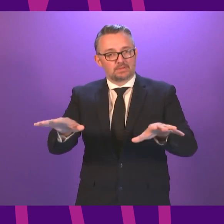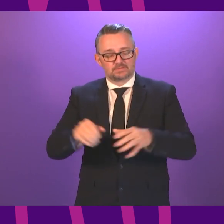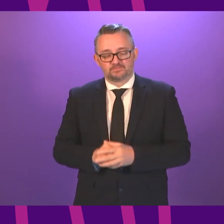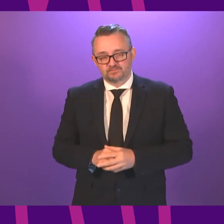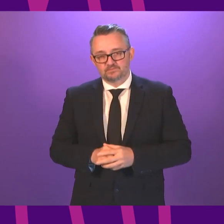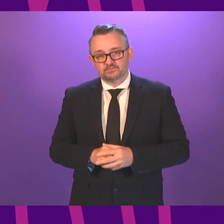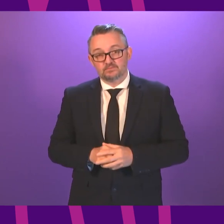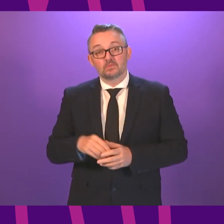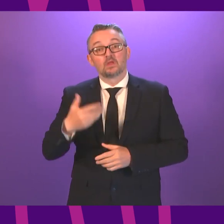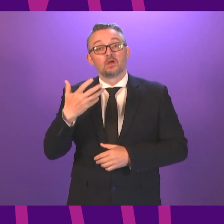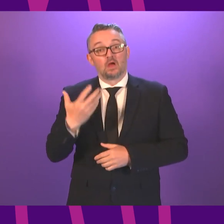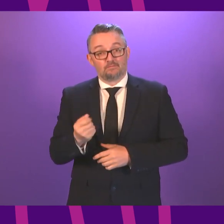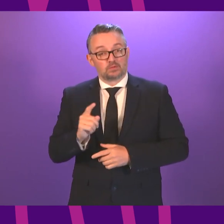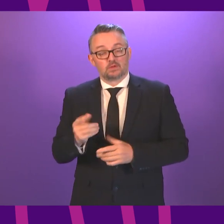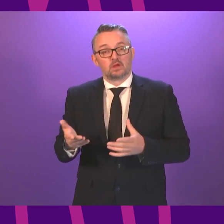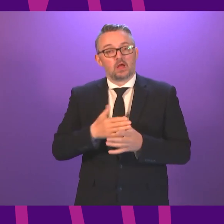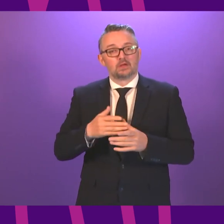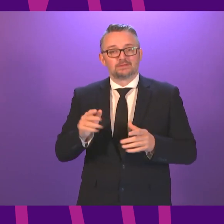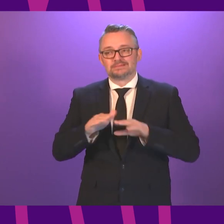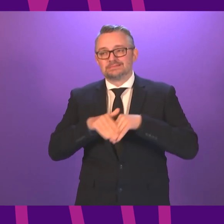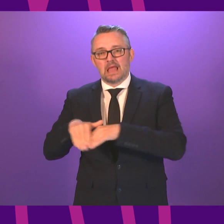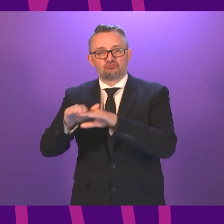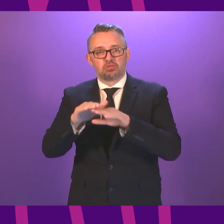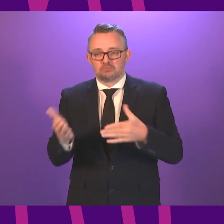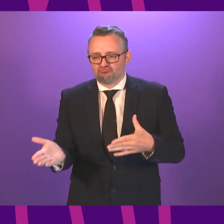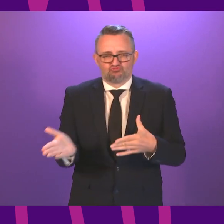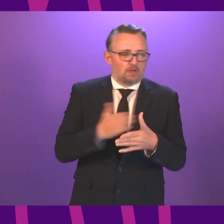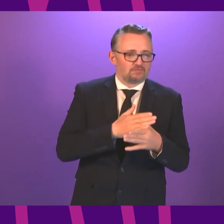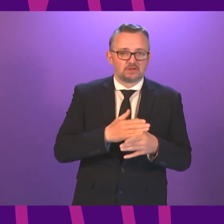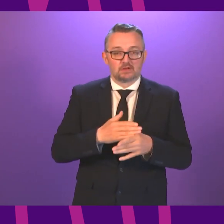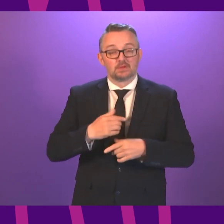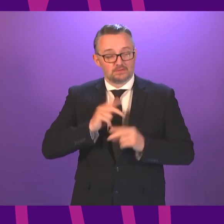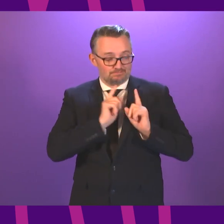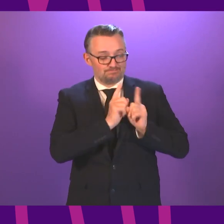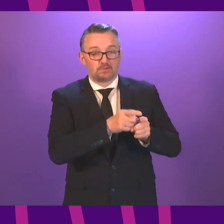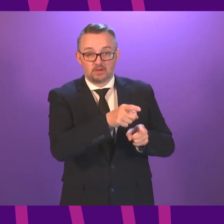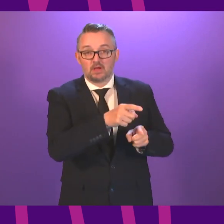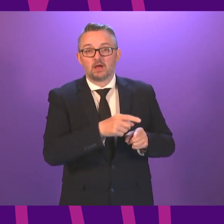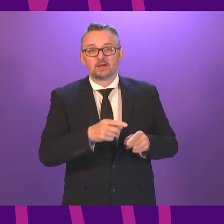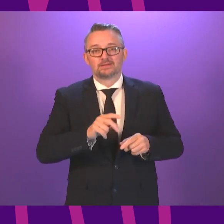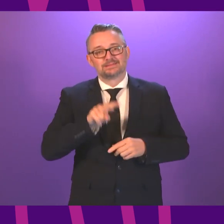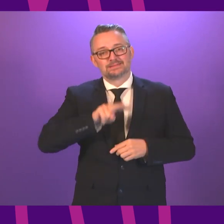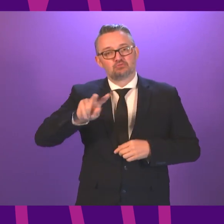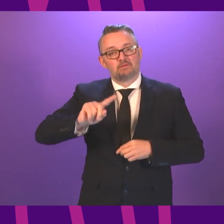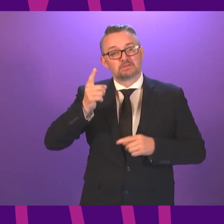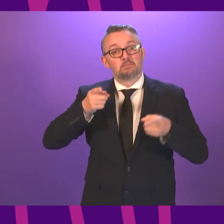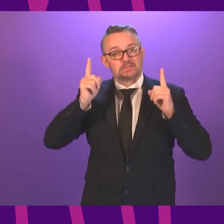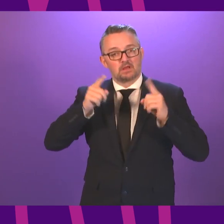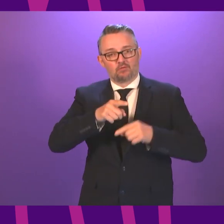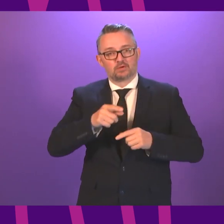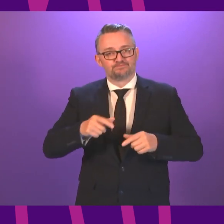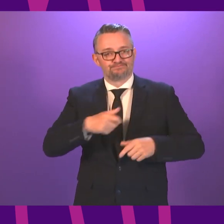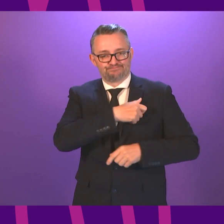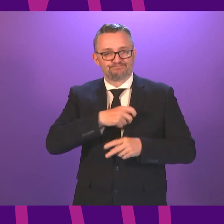mission of national recovery and renewal. I have appointed the deputy first minister as cabinet secretary for COVID recovery.